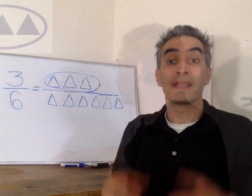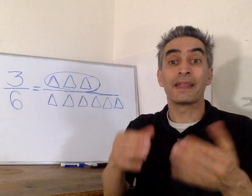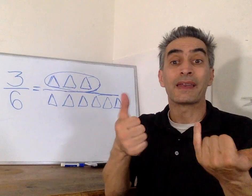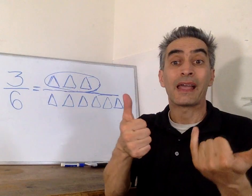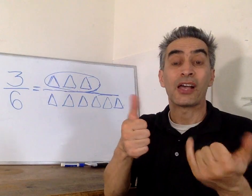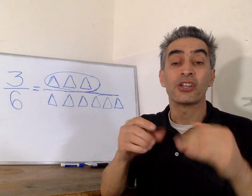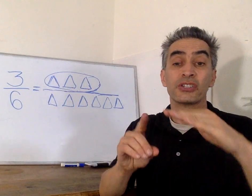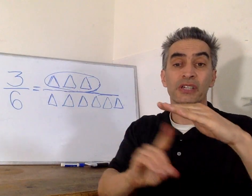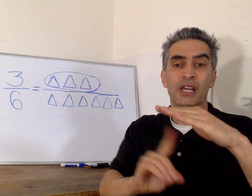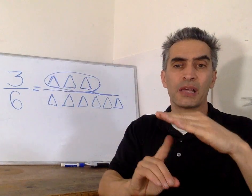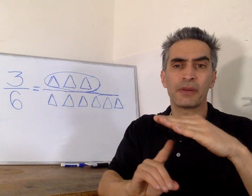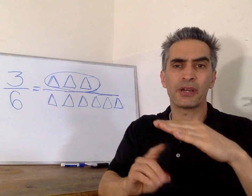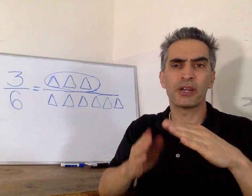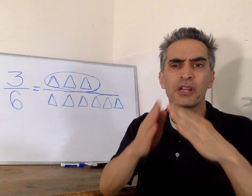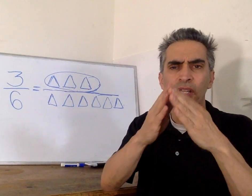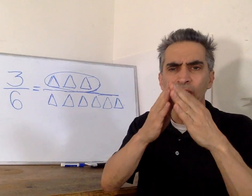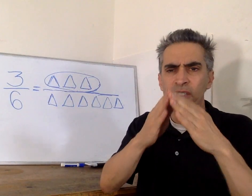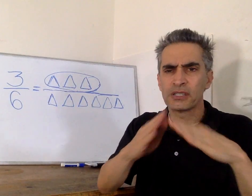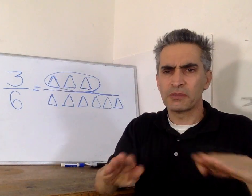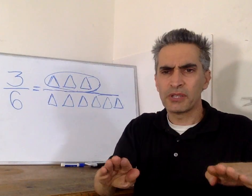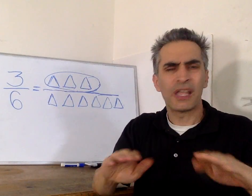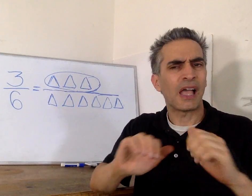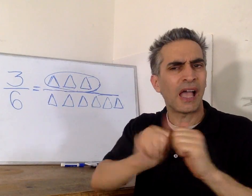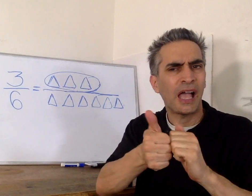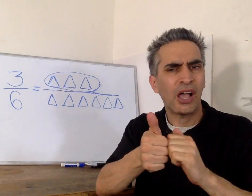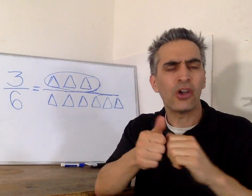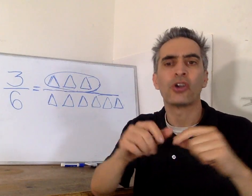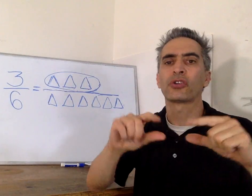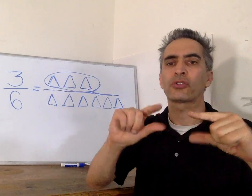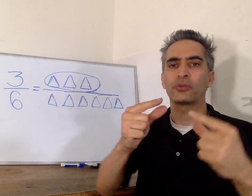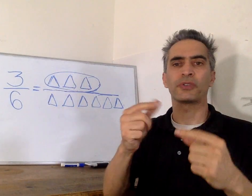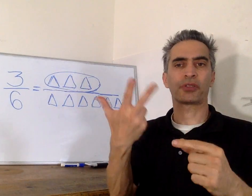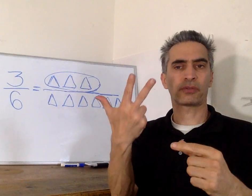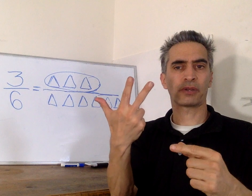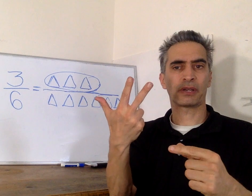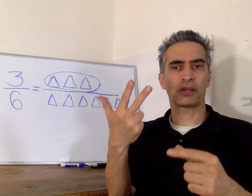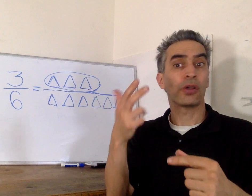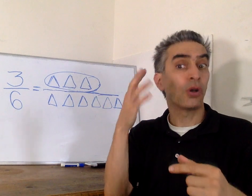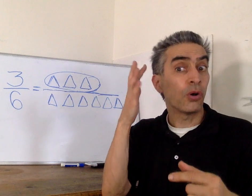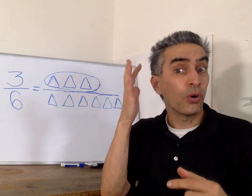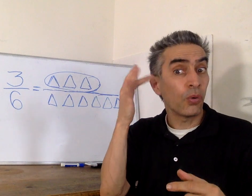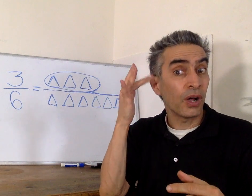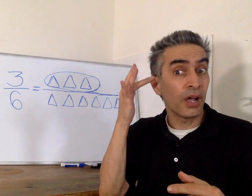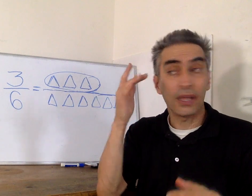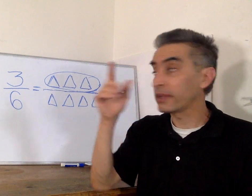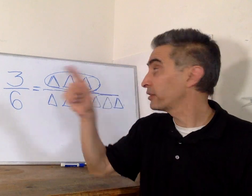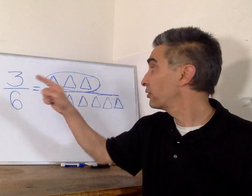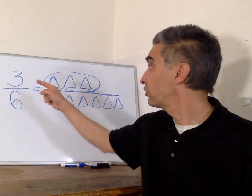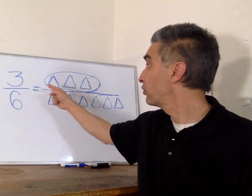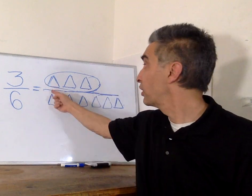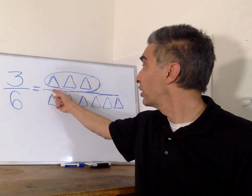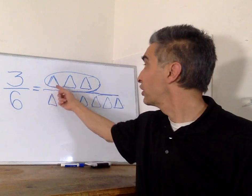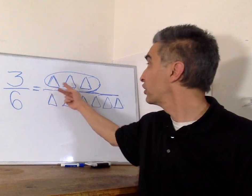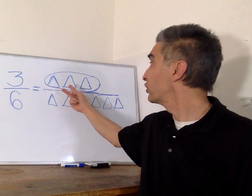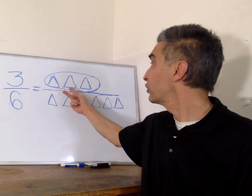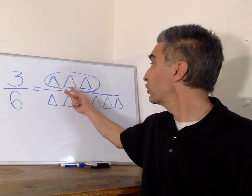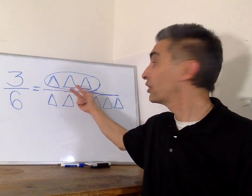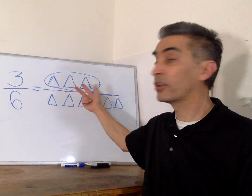Now, we're going to split the denominator into groups of three triangles because the numerator